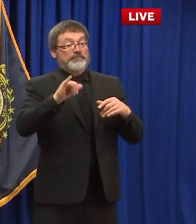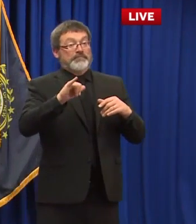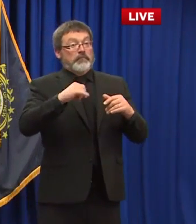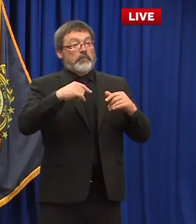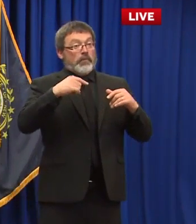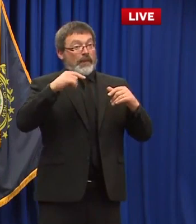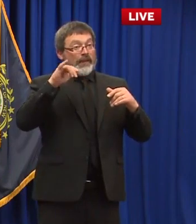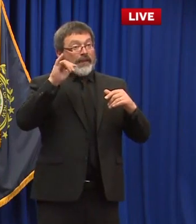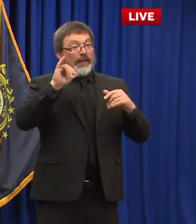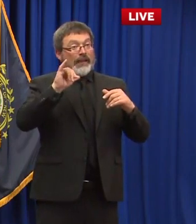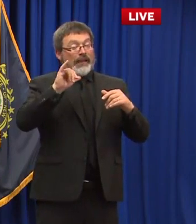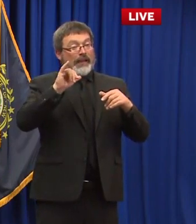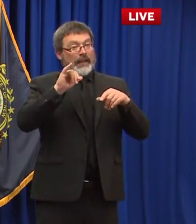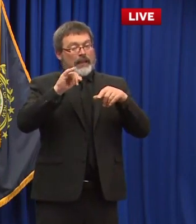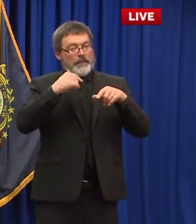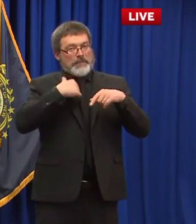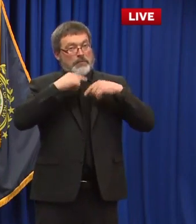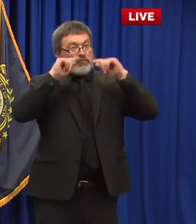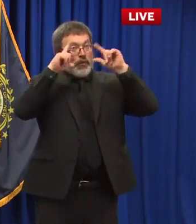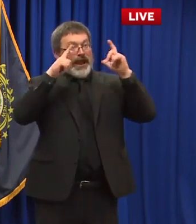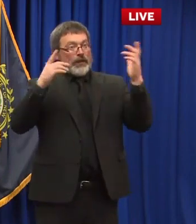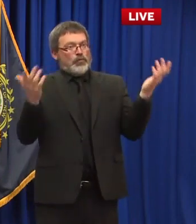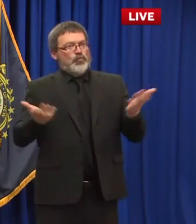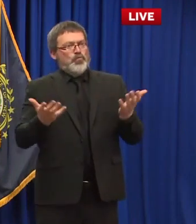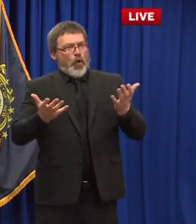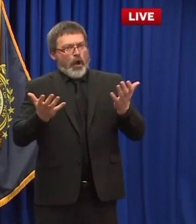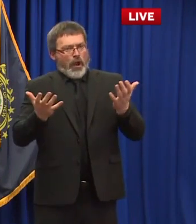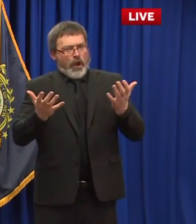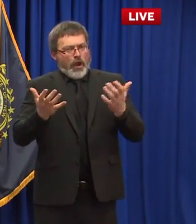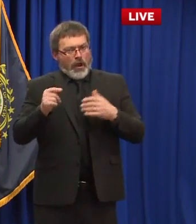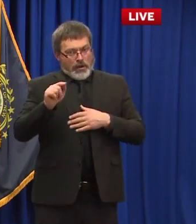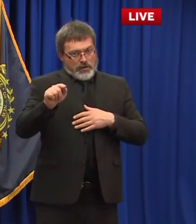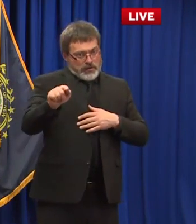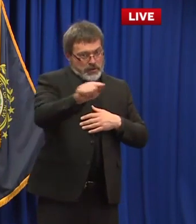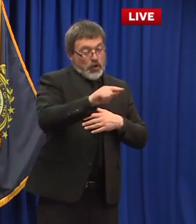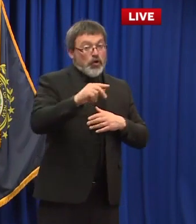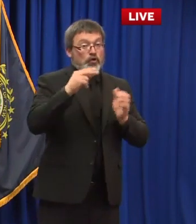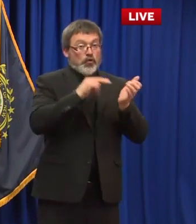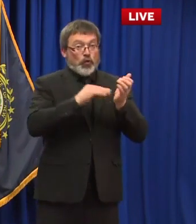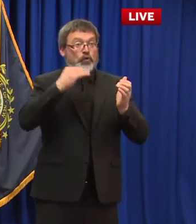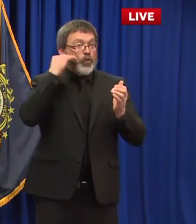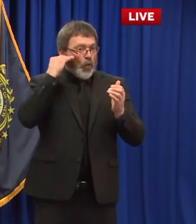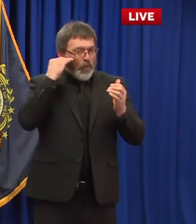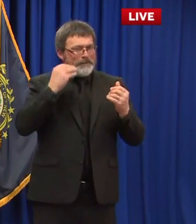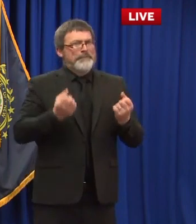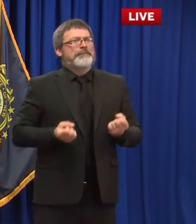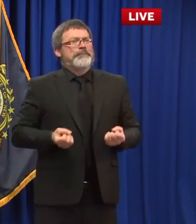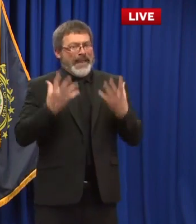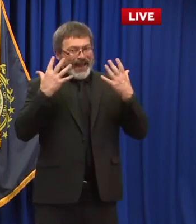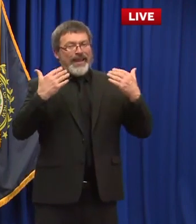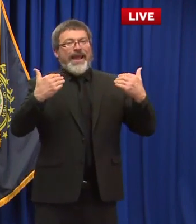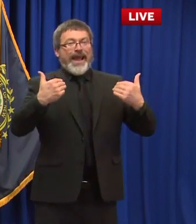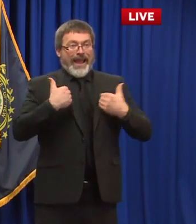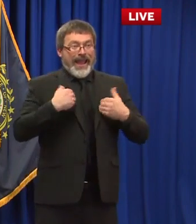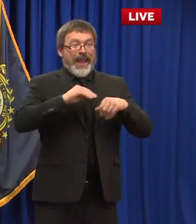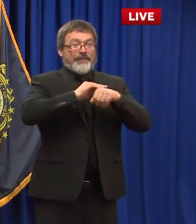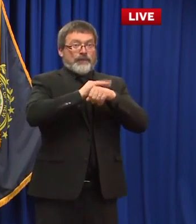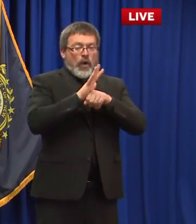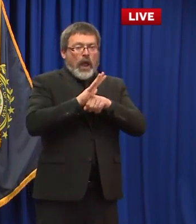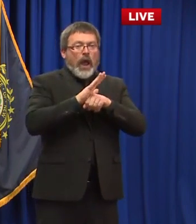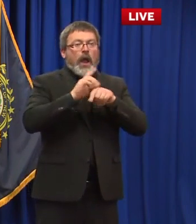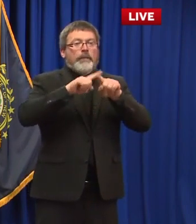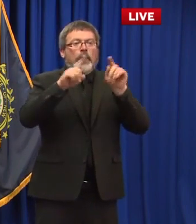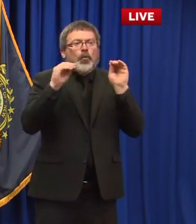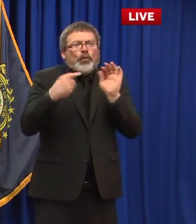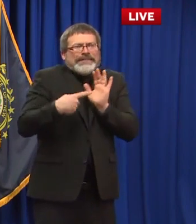seeing so when we go into a facility that has had maybe one or two symptomatic people and we test all of the residents even